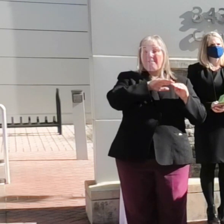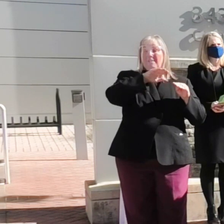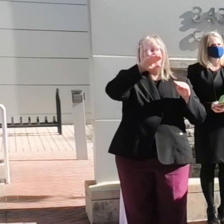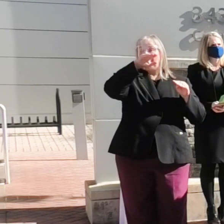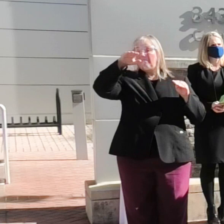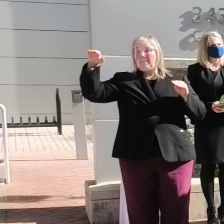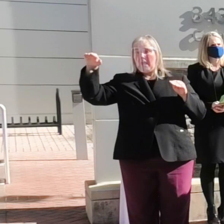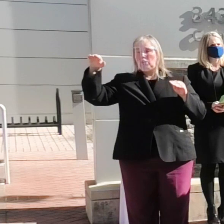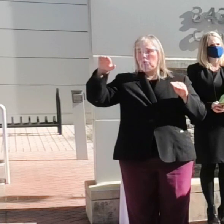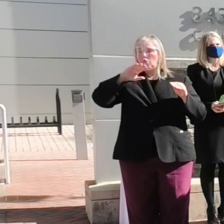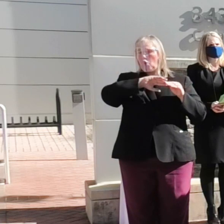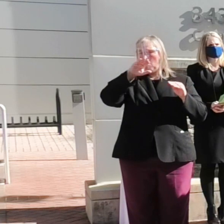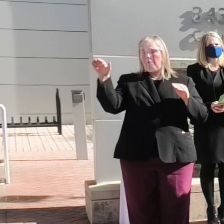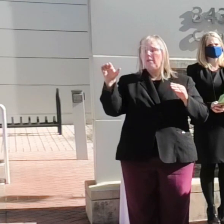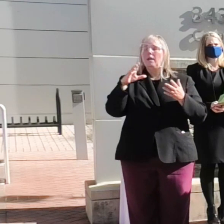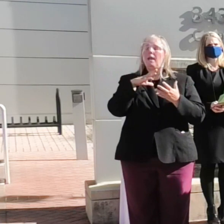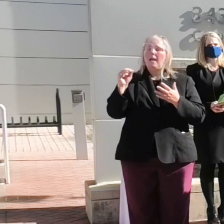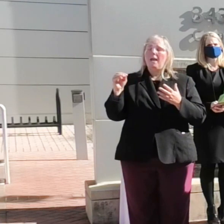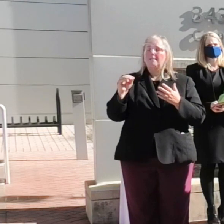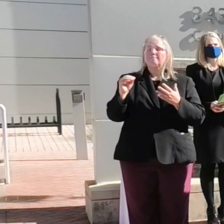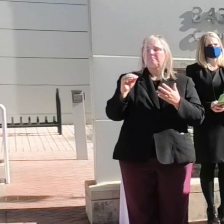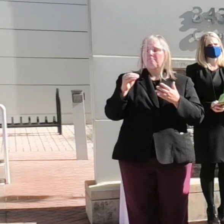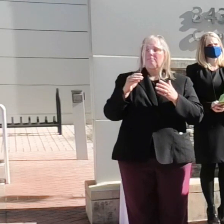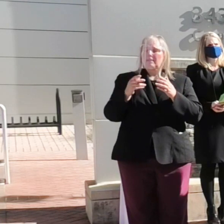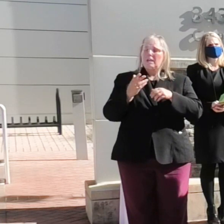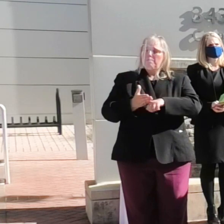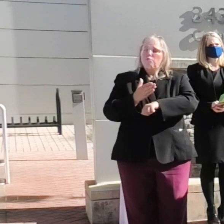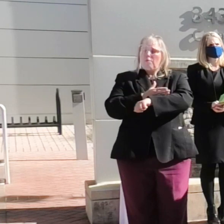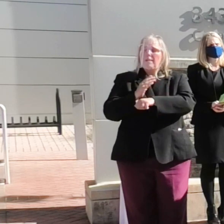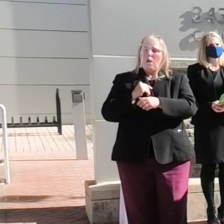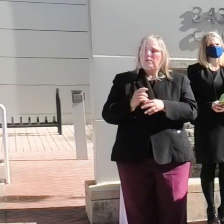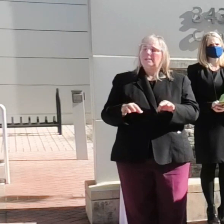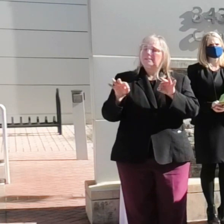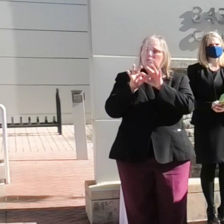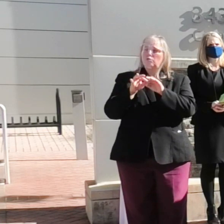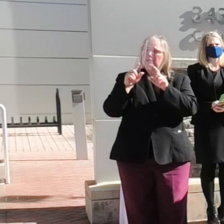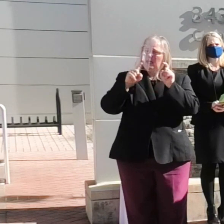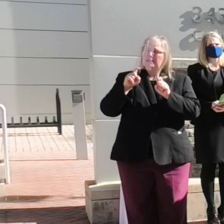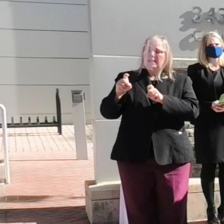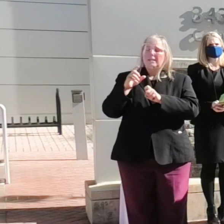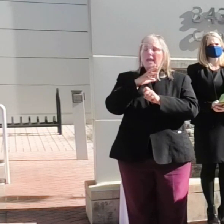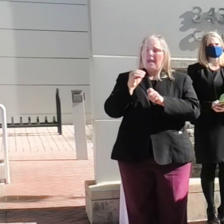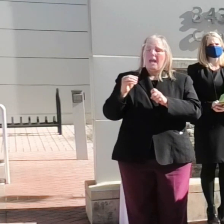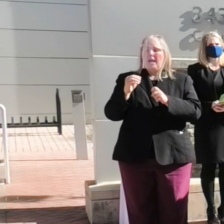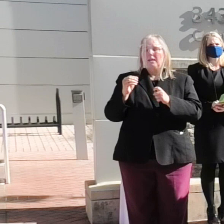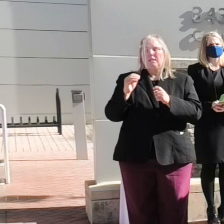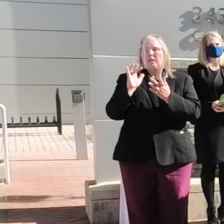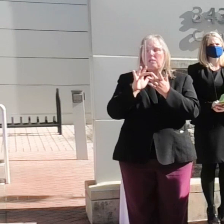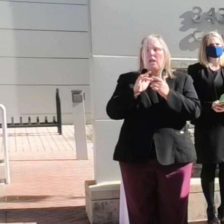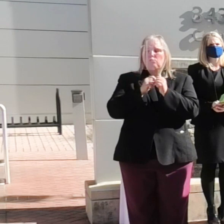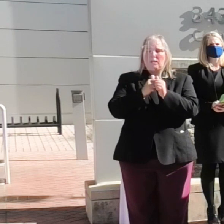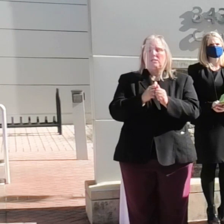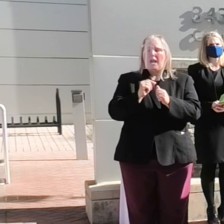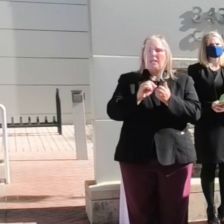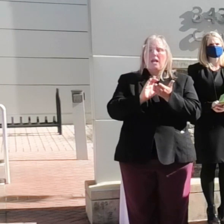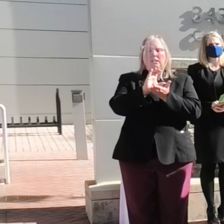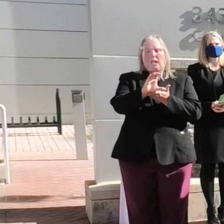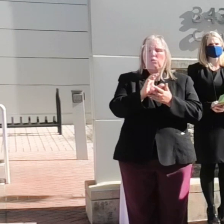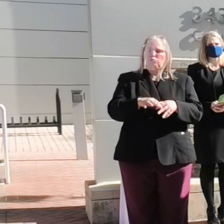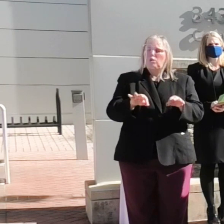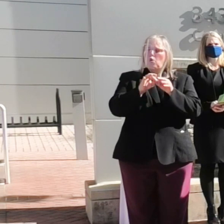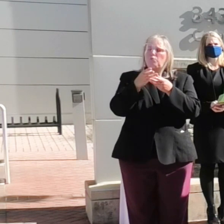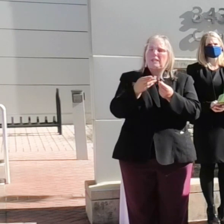scaled up our essential testing and contact tracing, and allocated critical relief funds to both